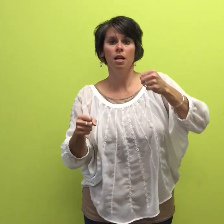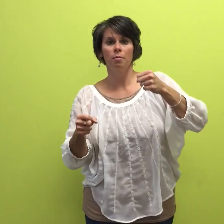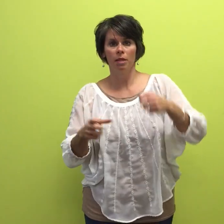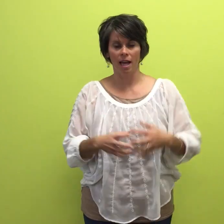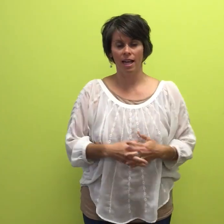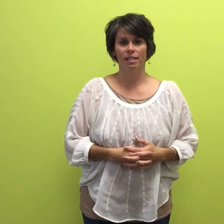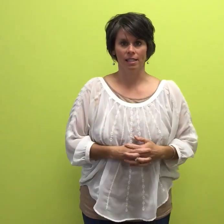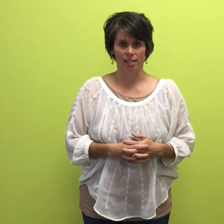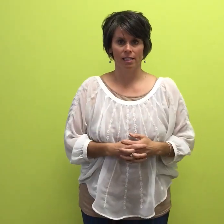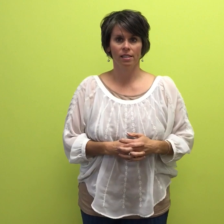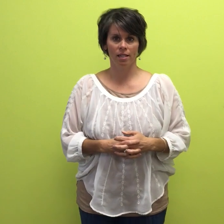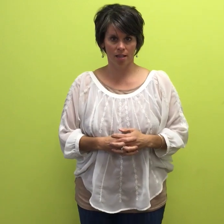plant systems.